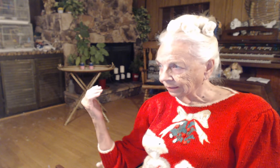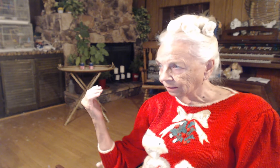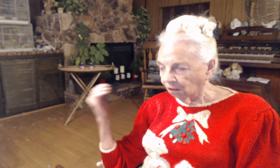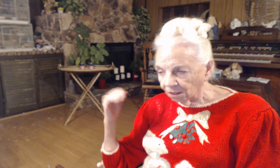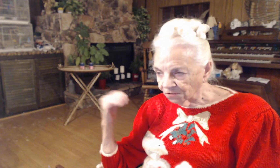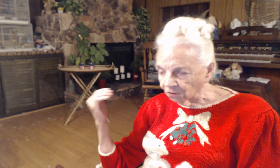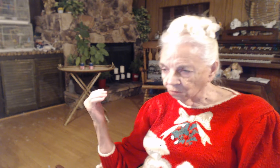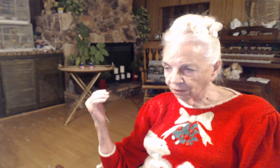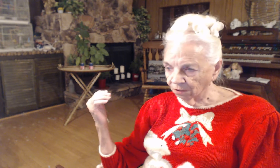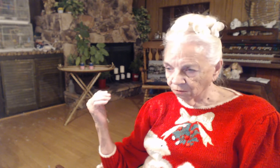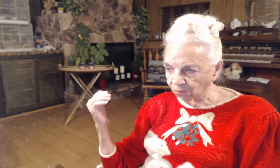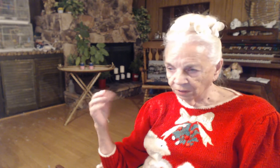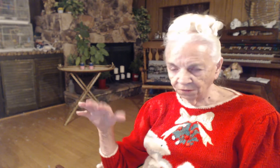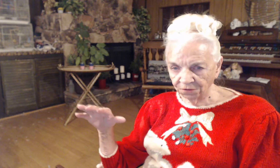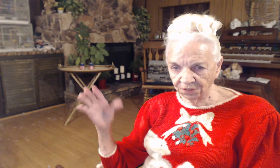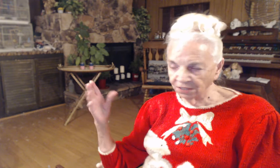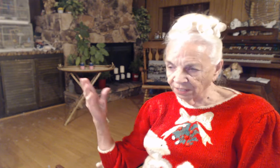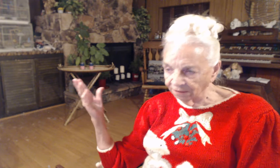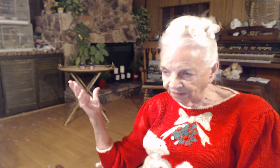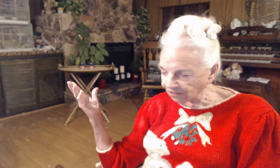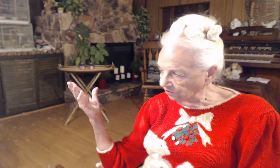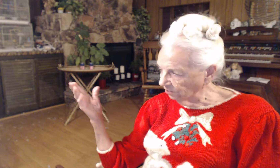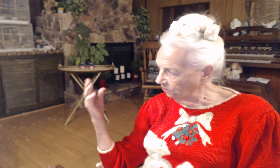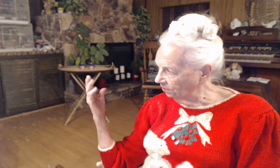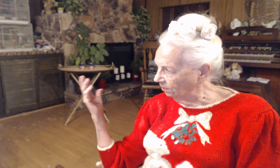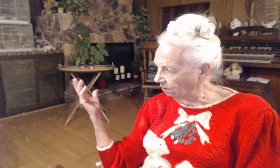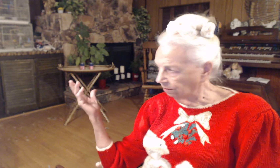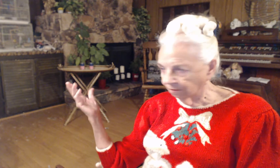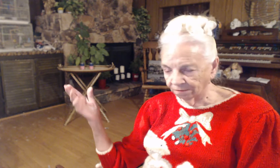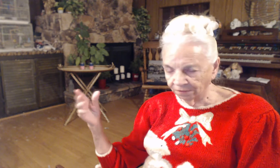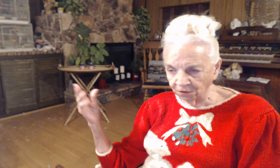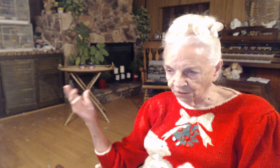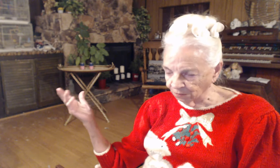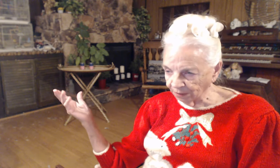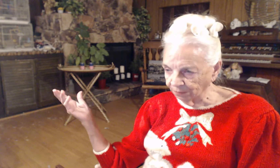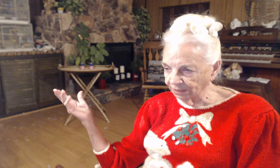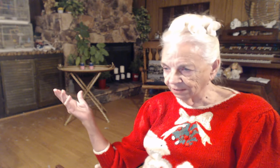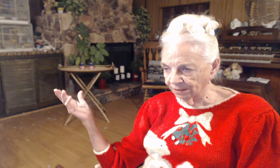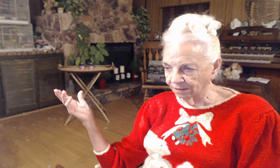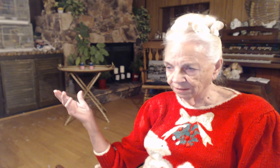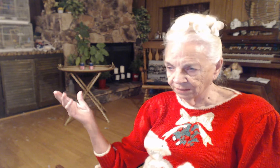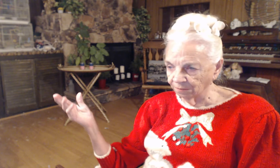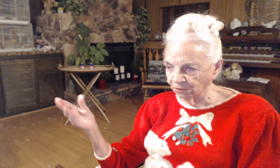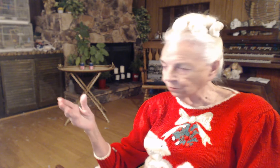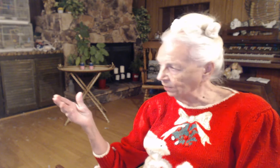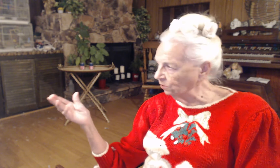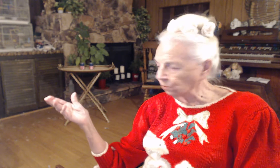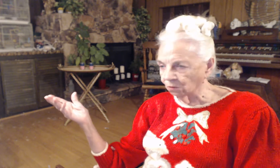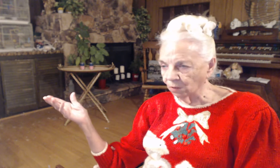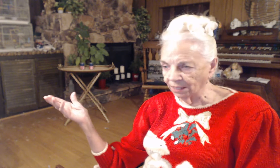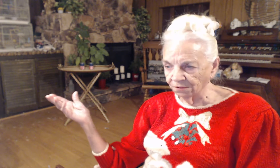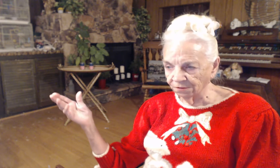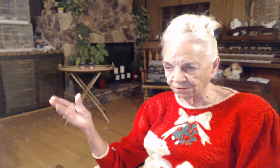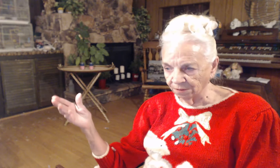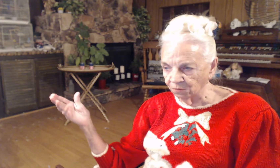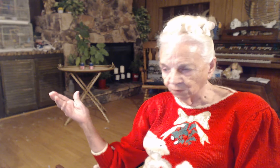Also, you will see televangelists and various people and some do things one way and some do another.